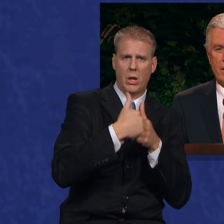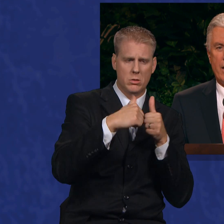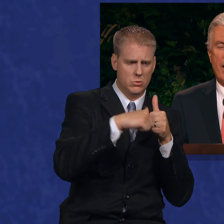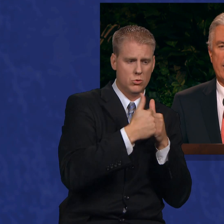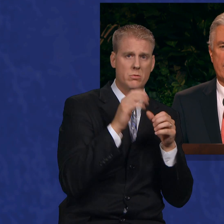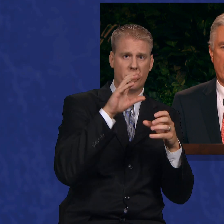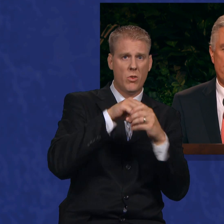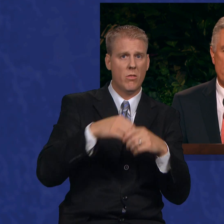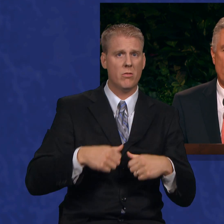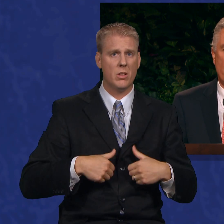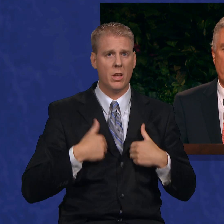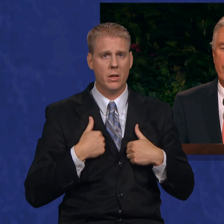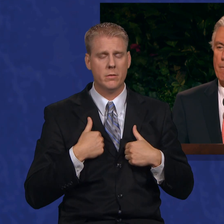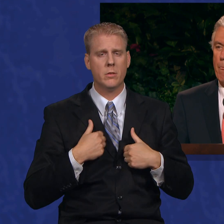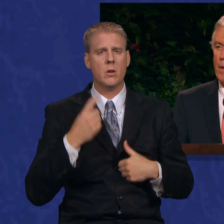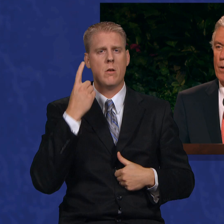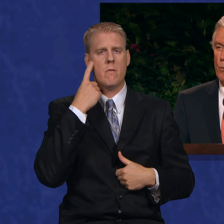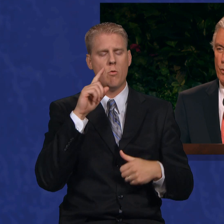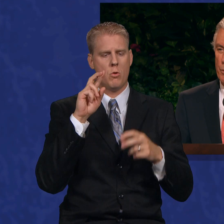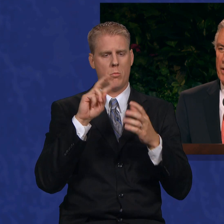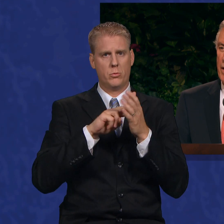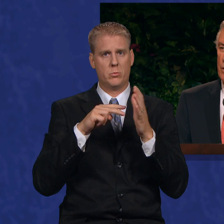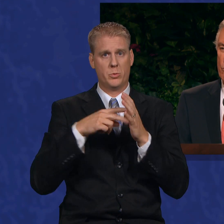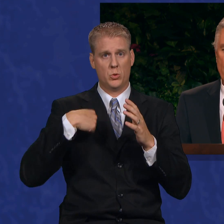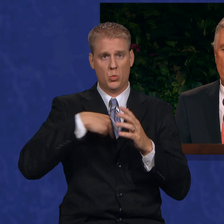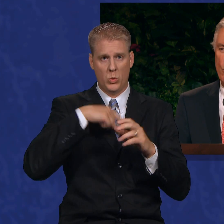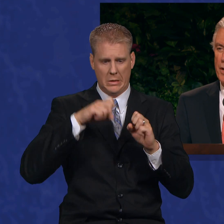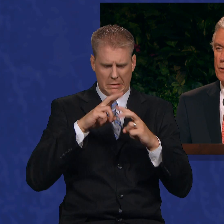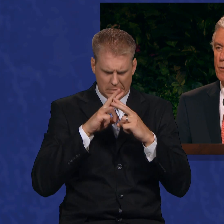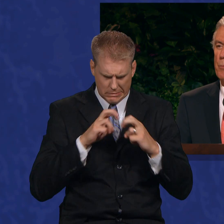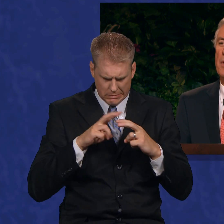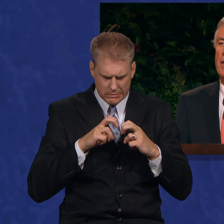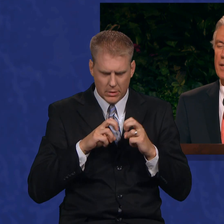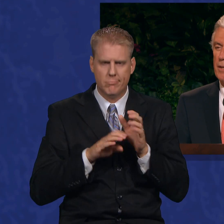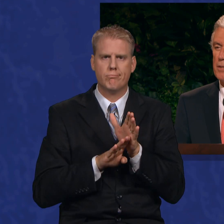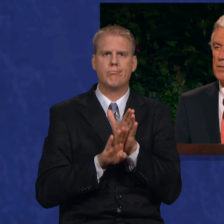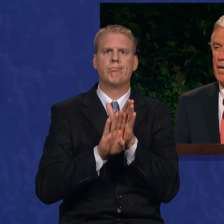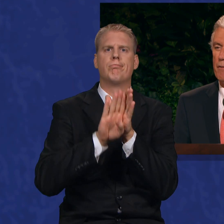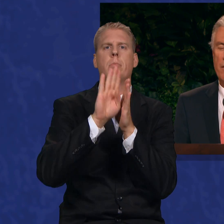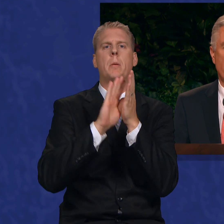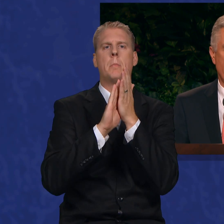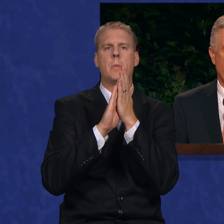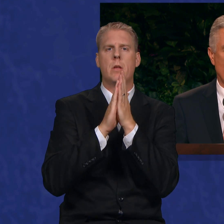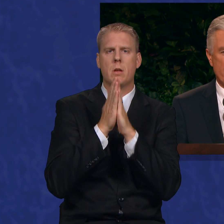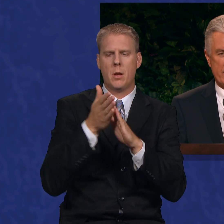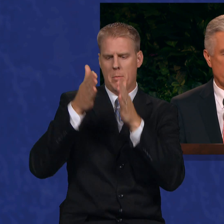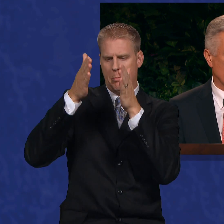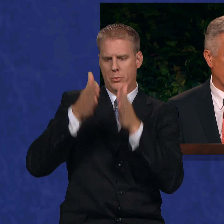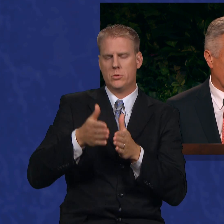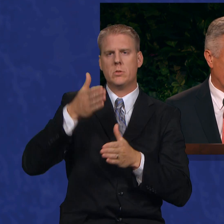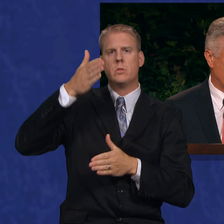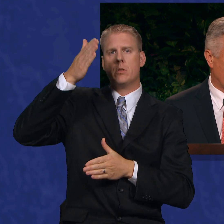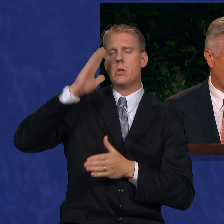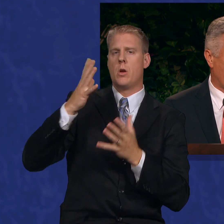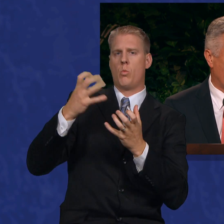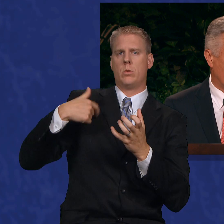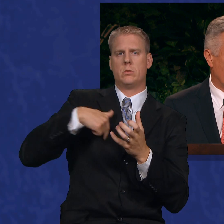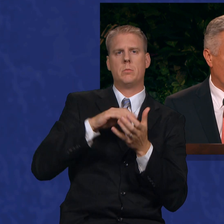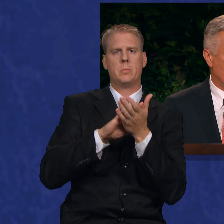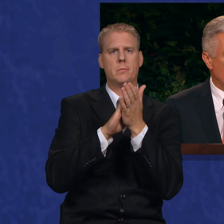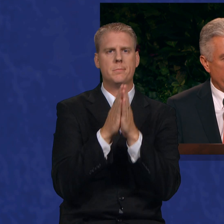as a laboratory where we can grow into the being Heavenly Father wants us to become.